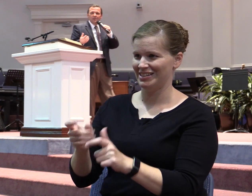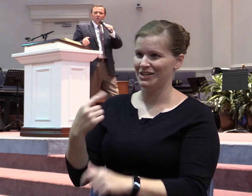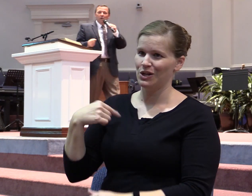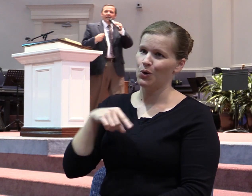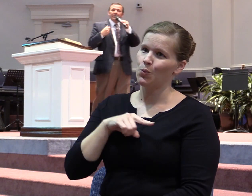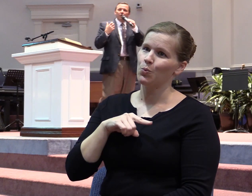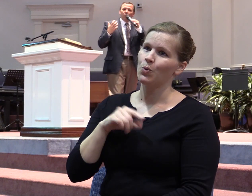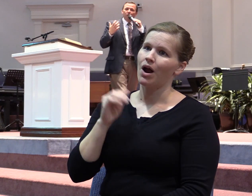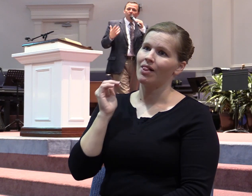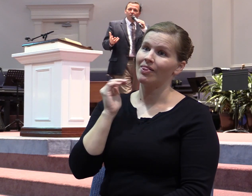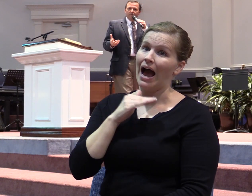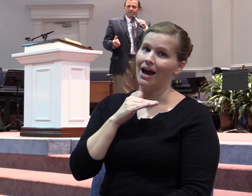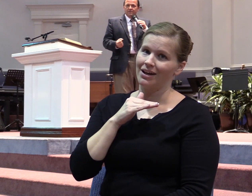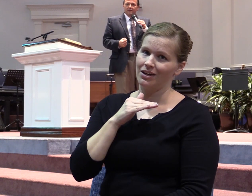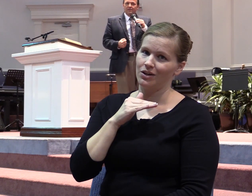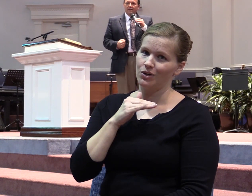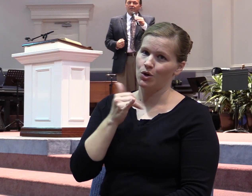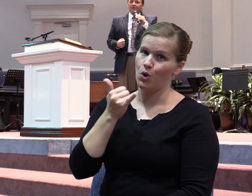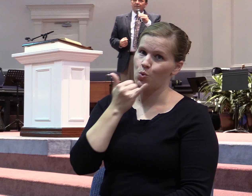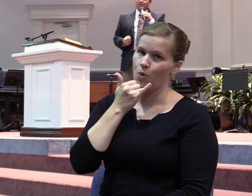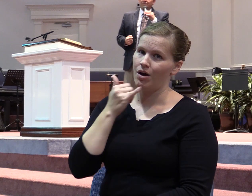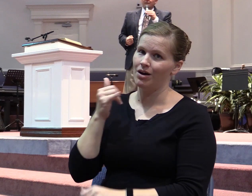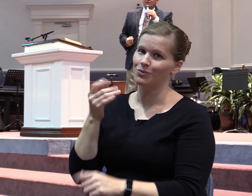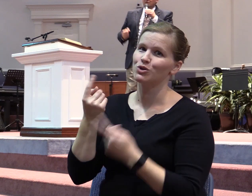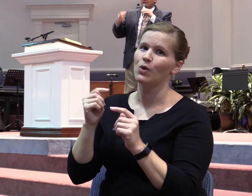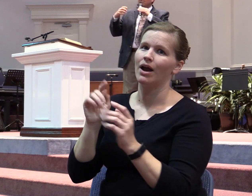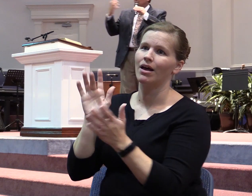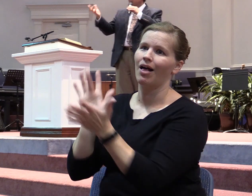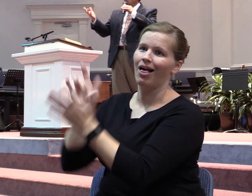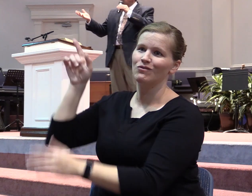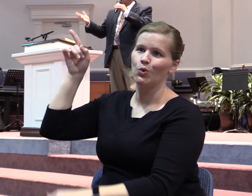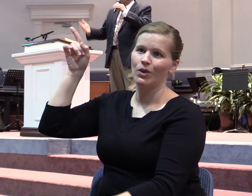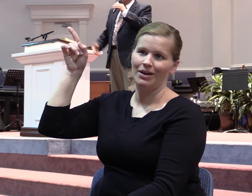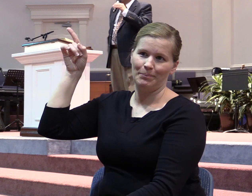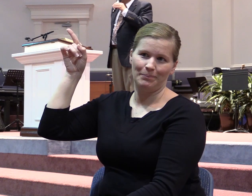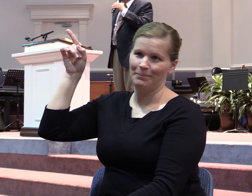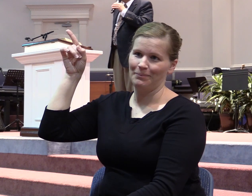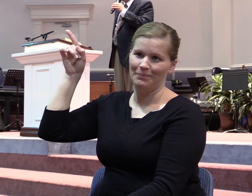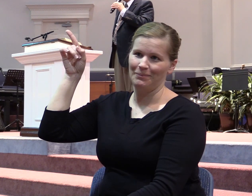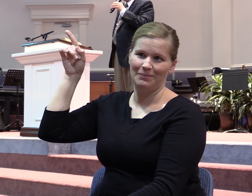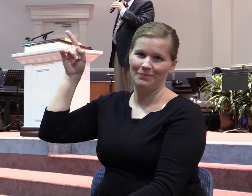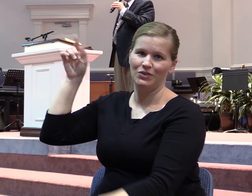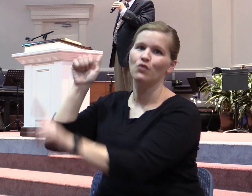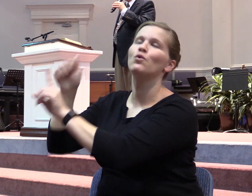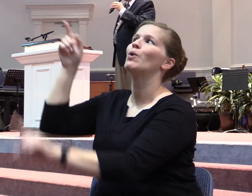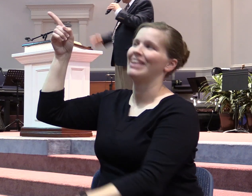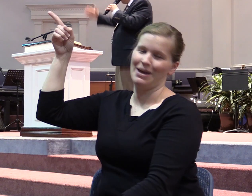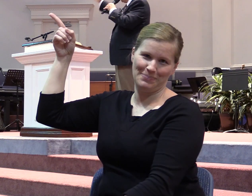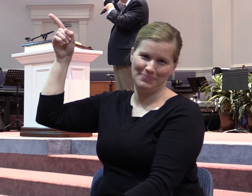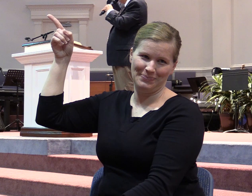We're asking with our own motives. You know, it's what I call rollercoaster praying. God, get me off this